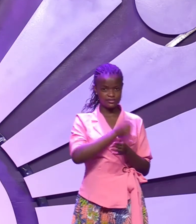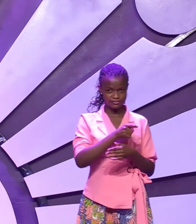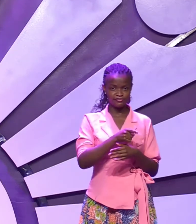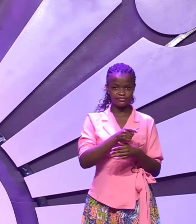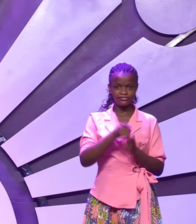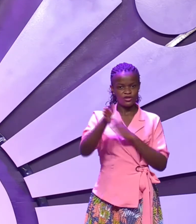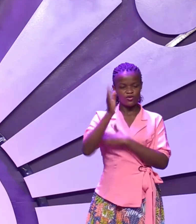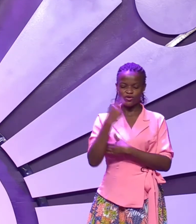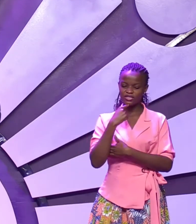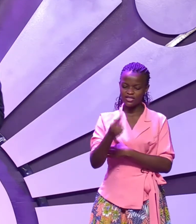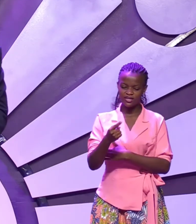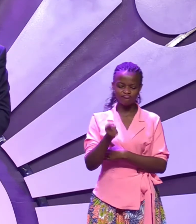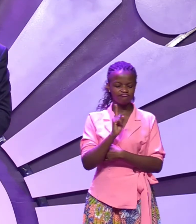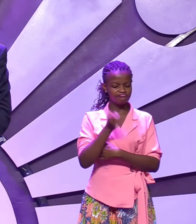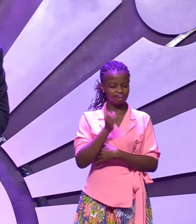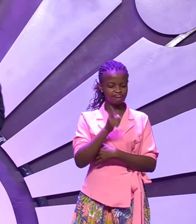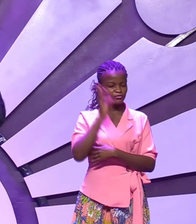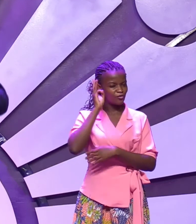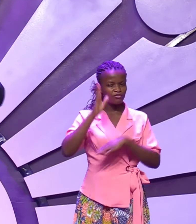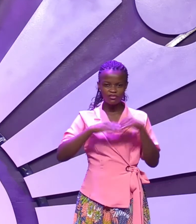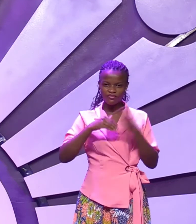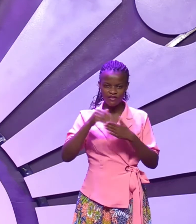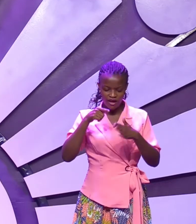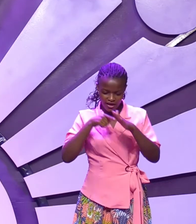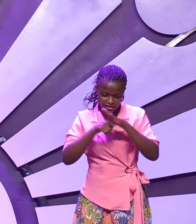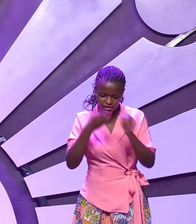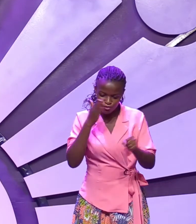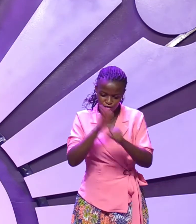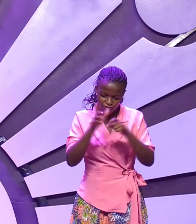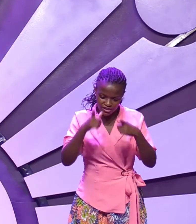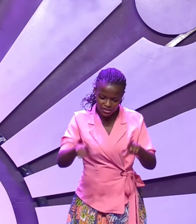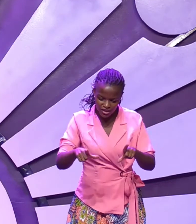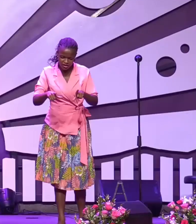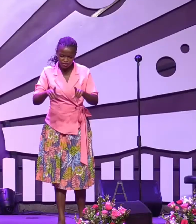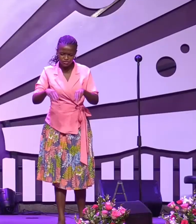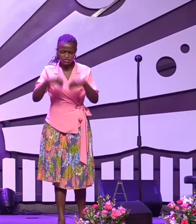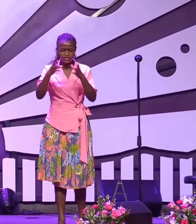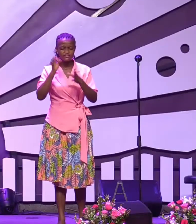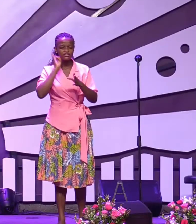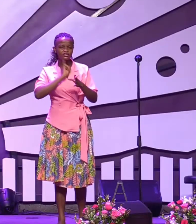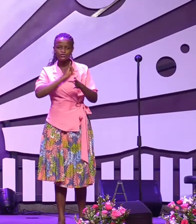God says you will not enter the first land to give the children their inheritance